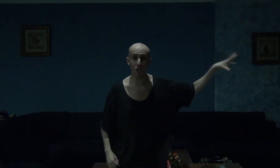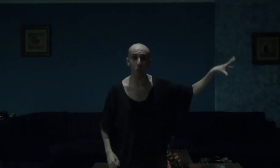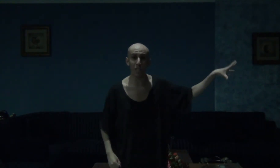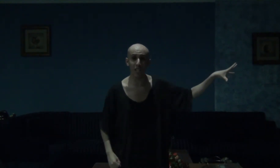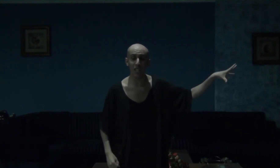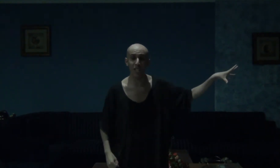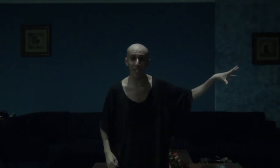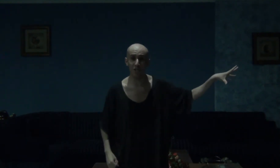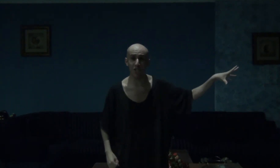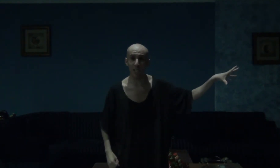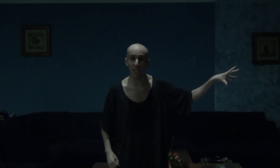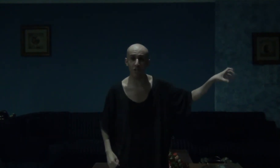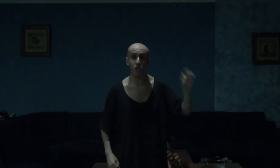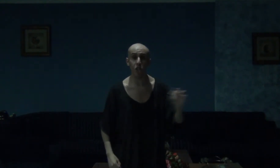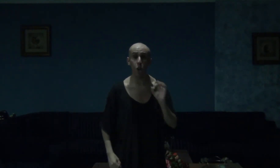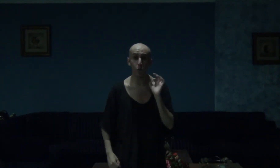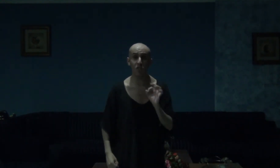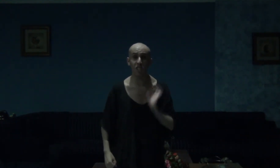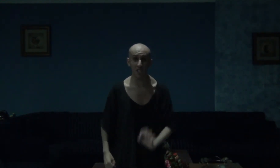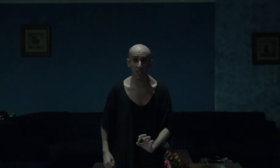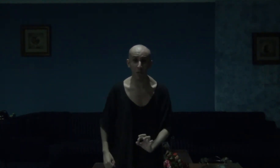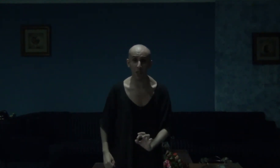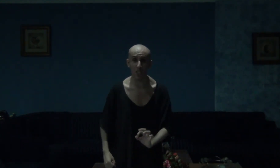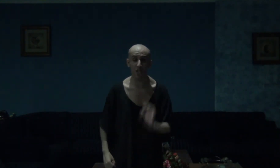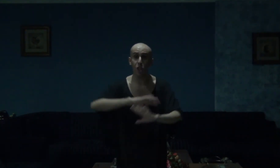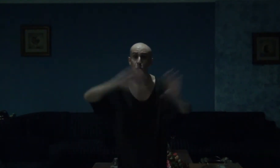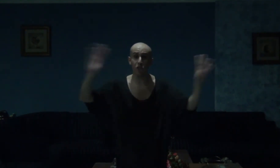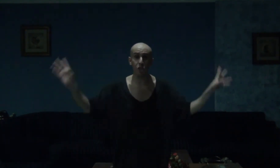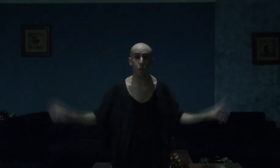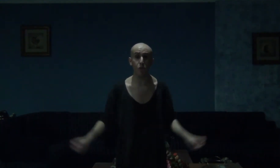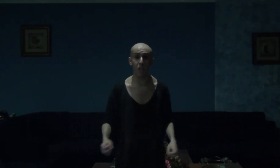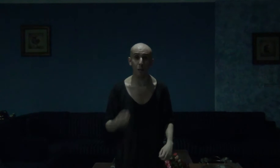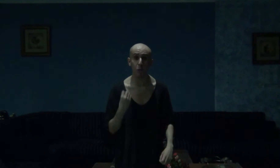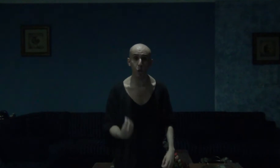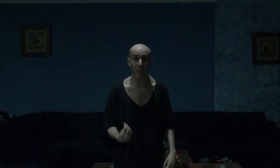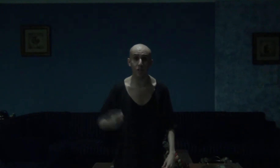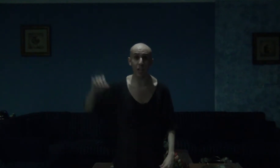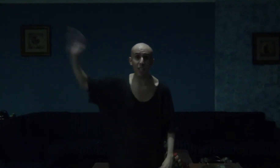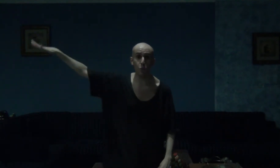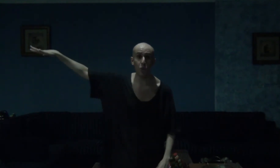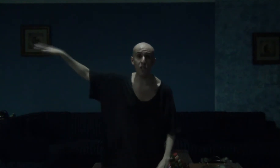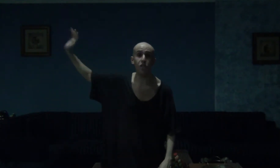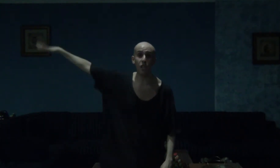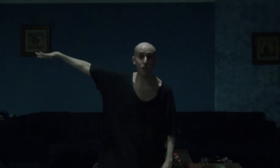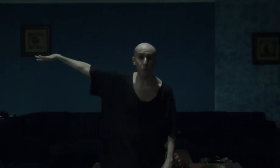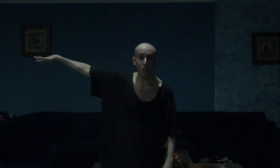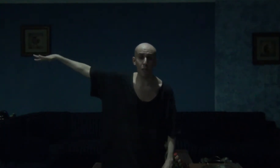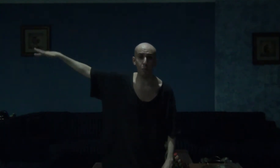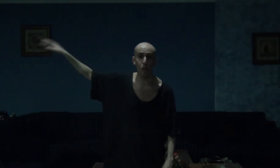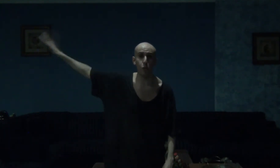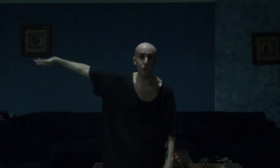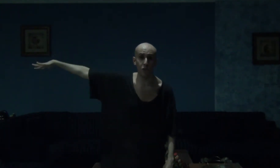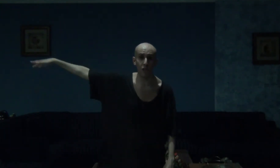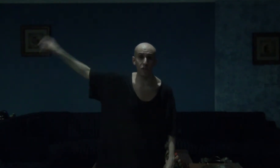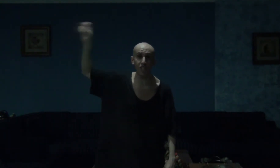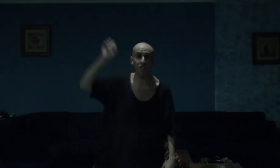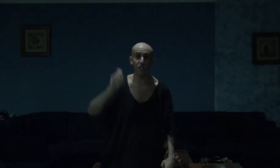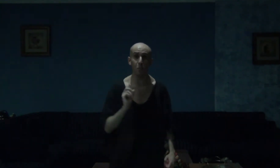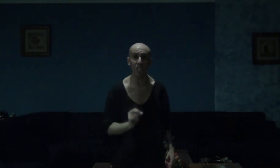Joey King, guys and gals, she owns this series. She was so damn great, as were the other people who starred in this miniseries.